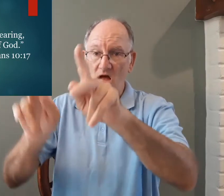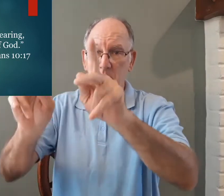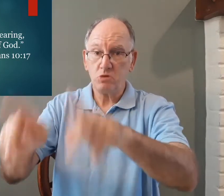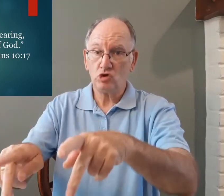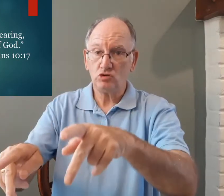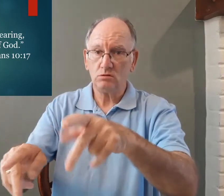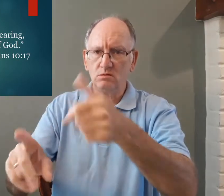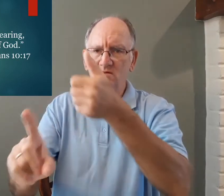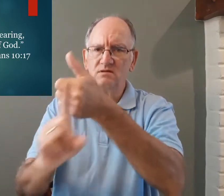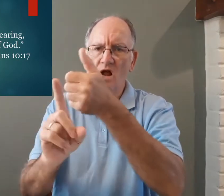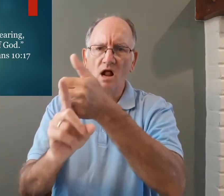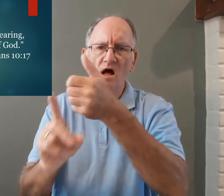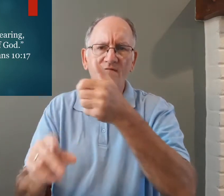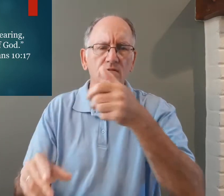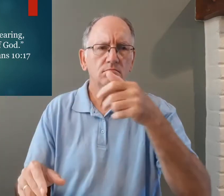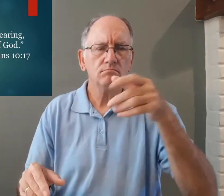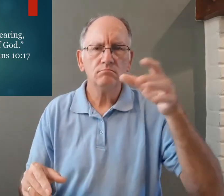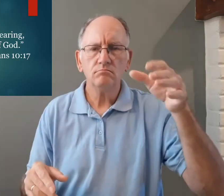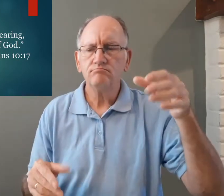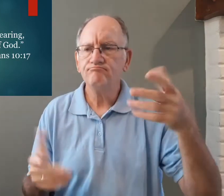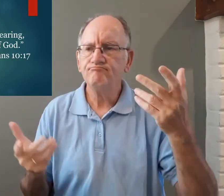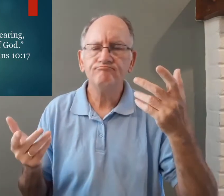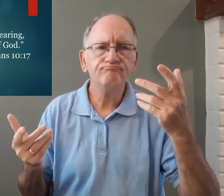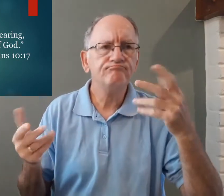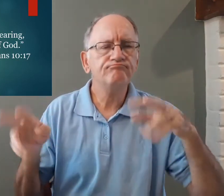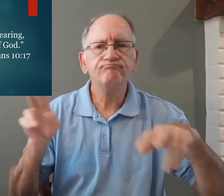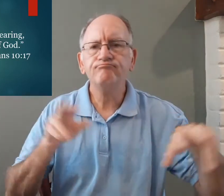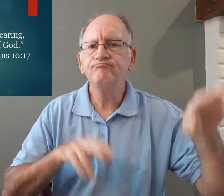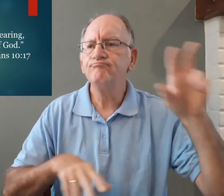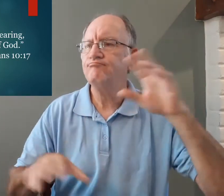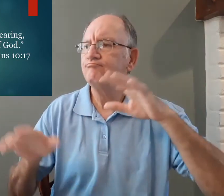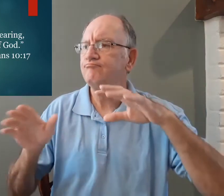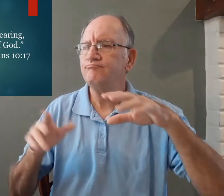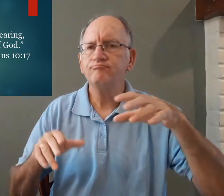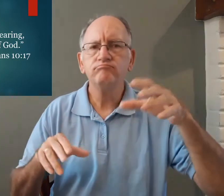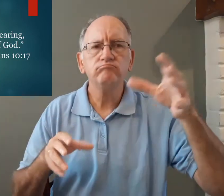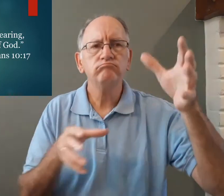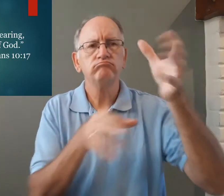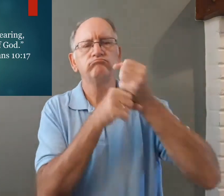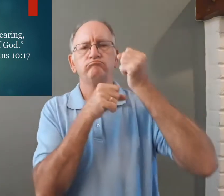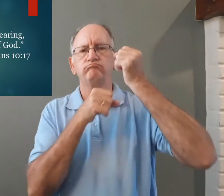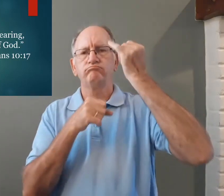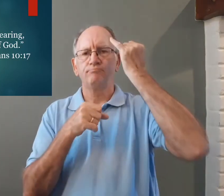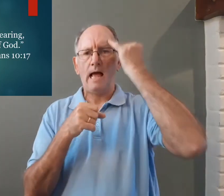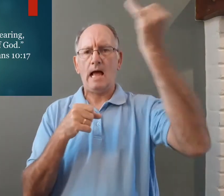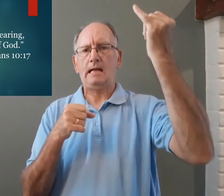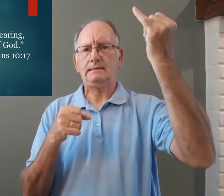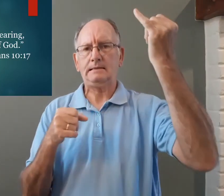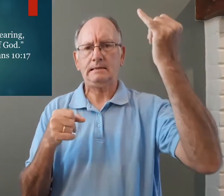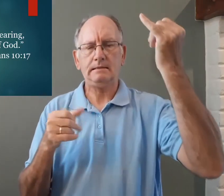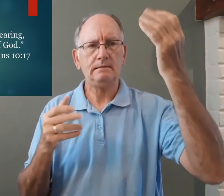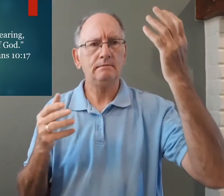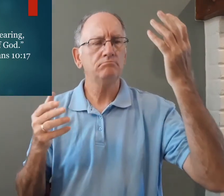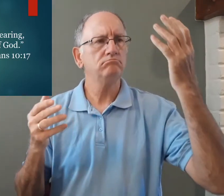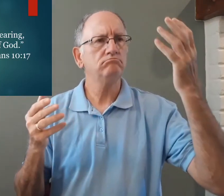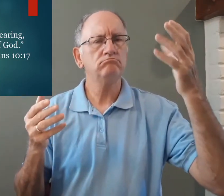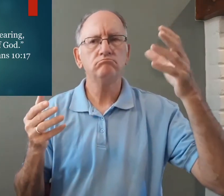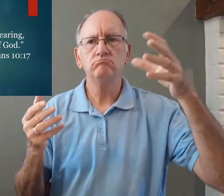that person themself needs to get that idea on their own